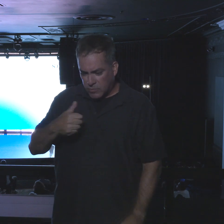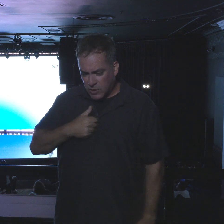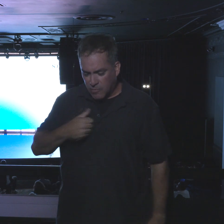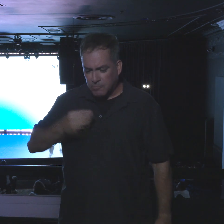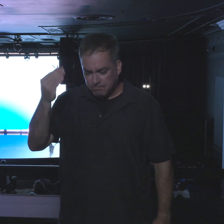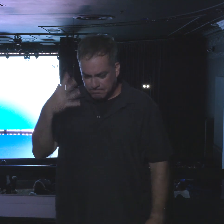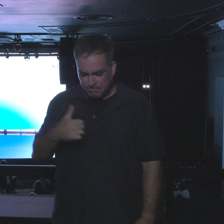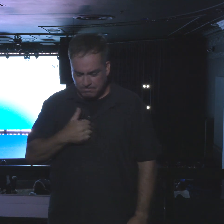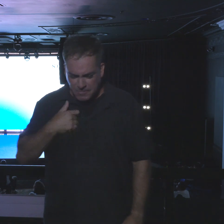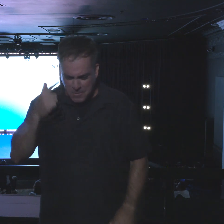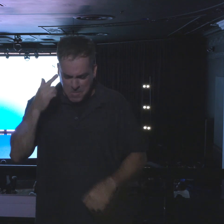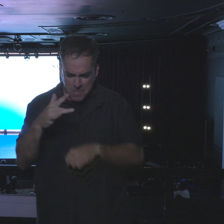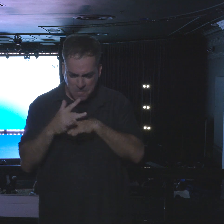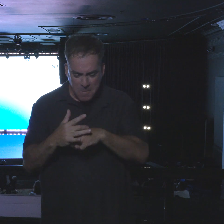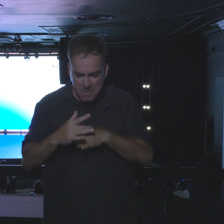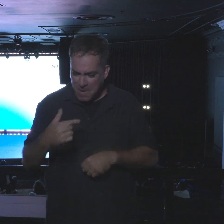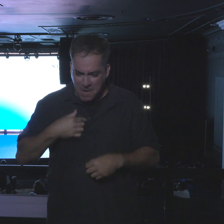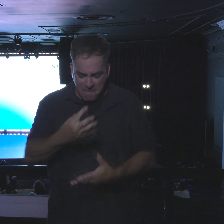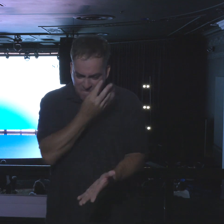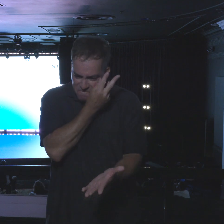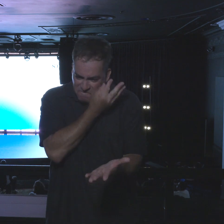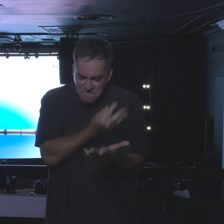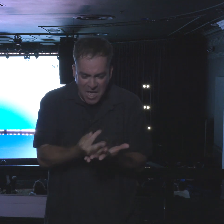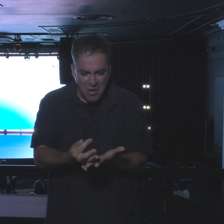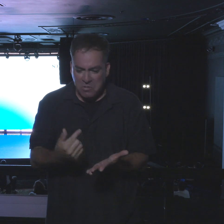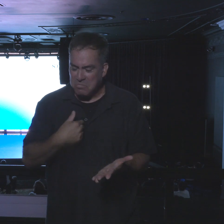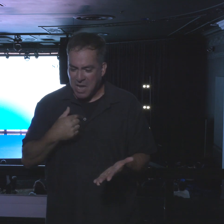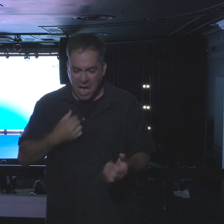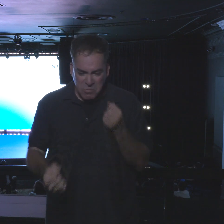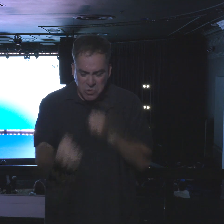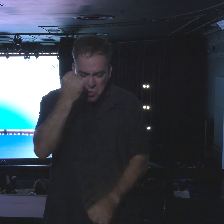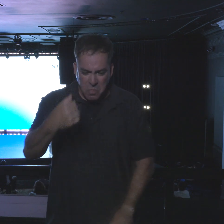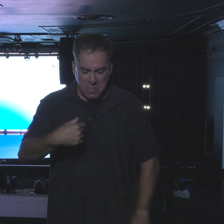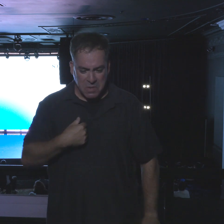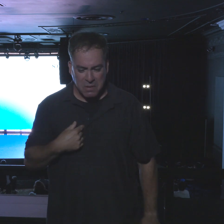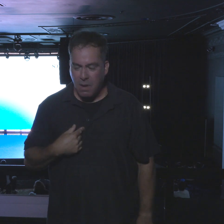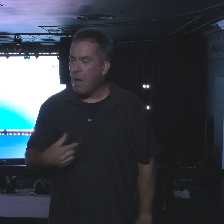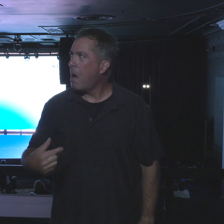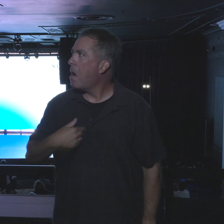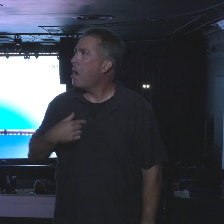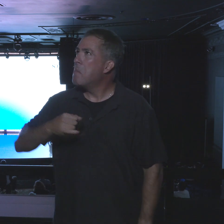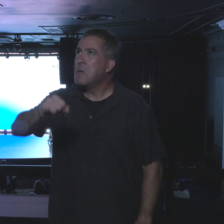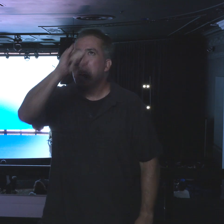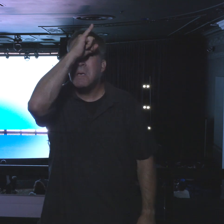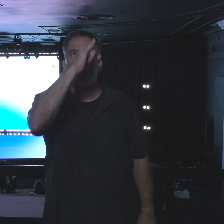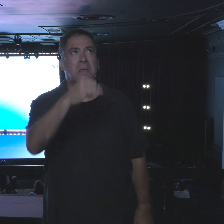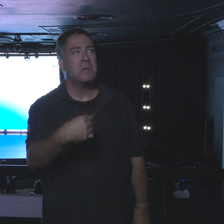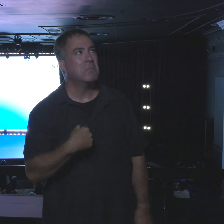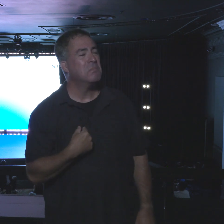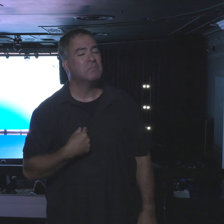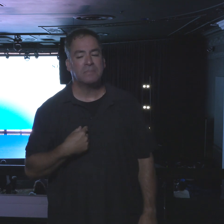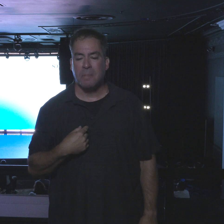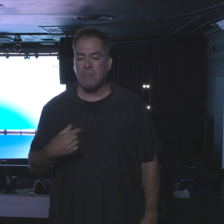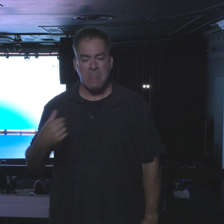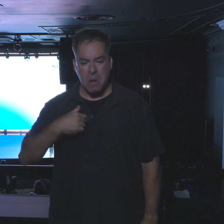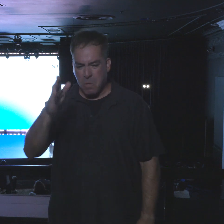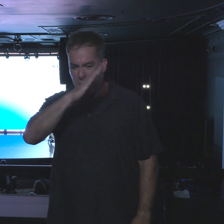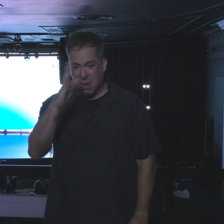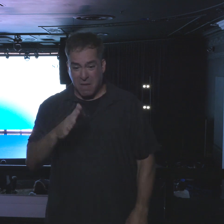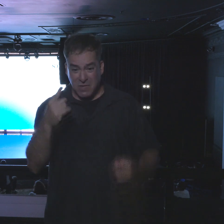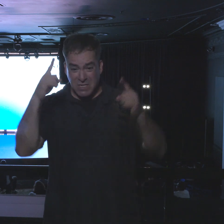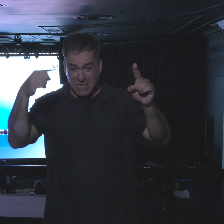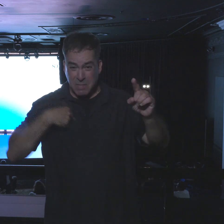telling themselves, I'm a failure. I'm stupid. I'm an idiot. I'll never